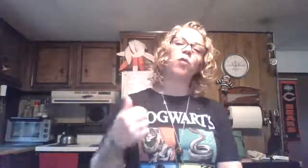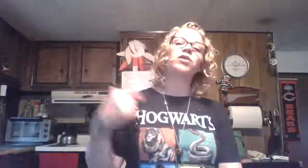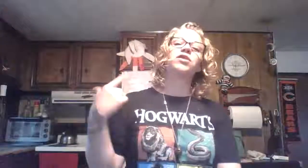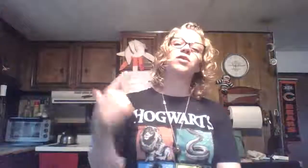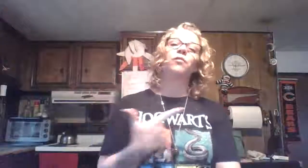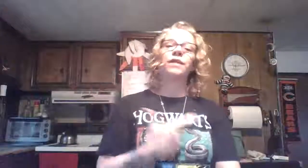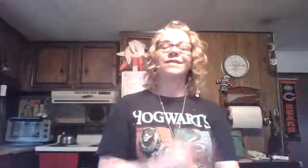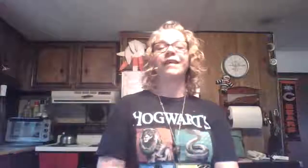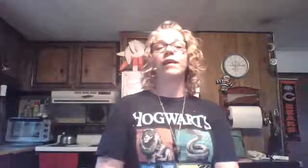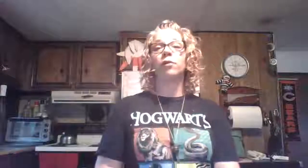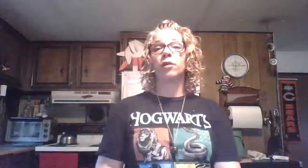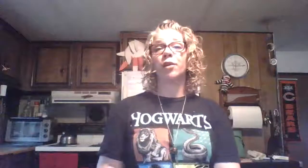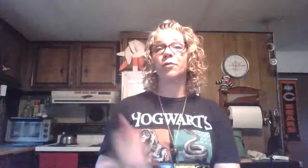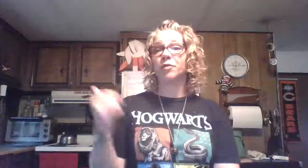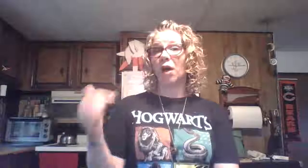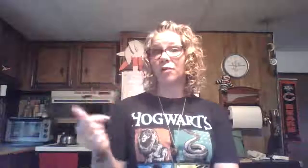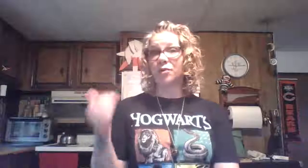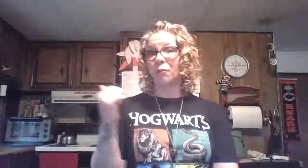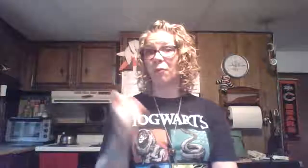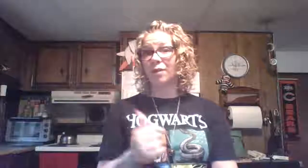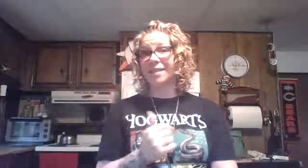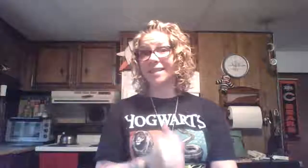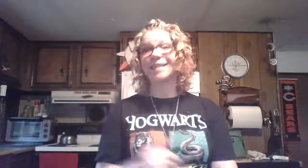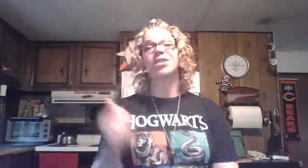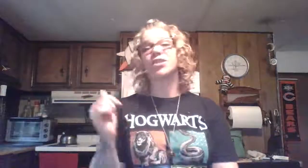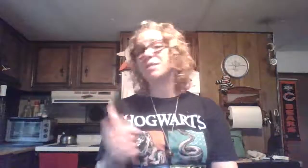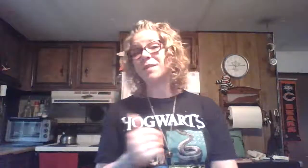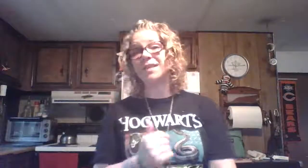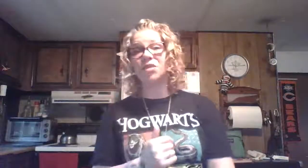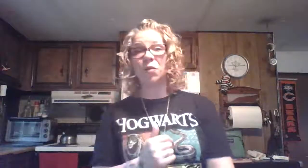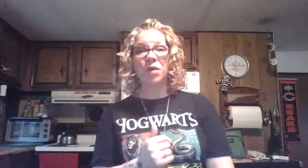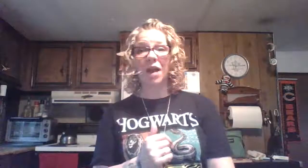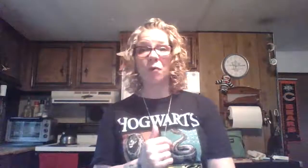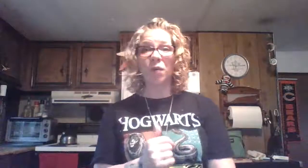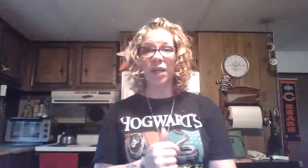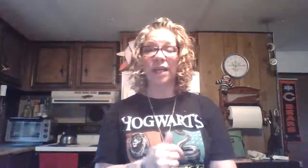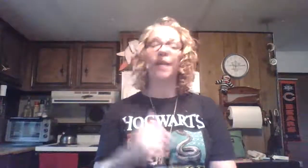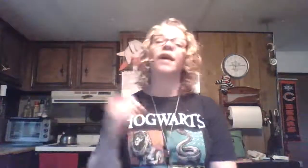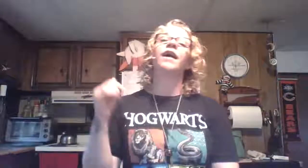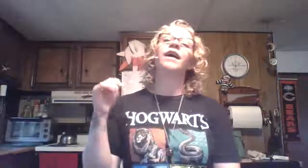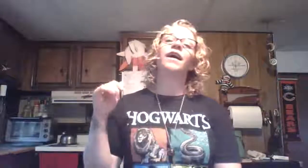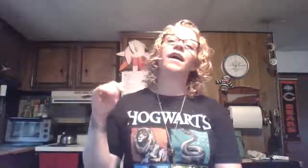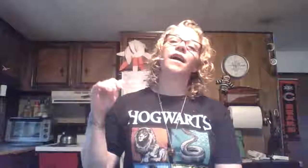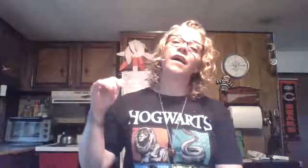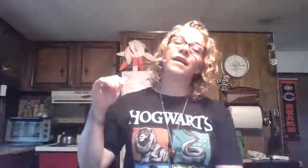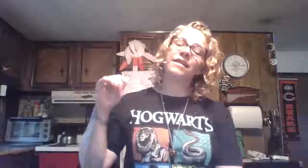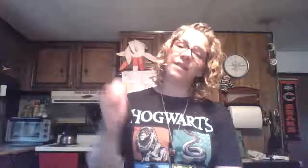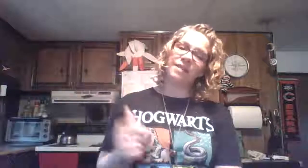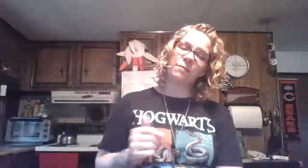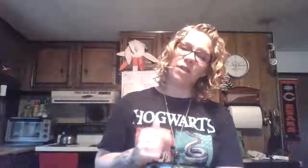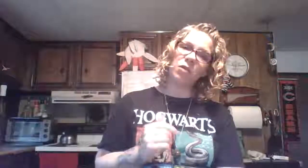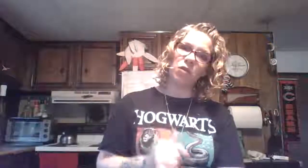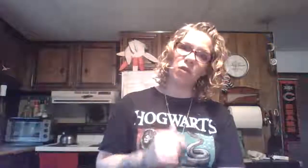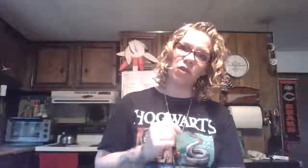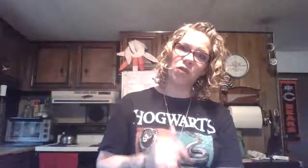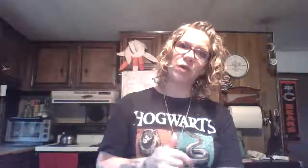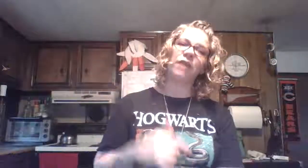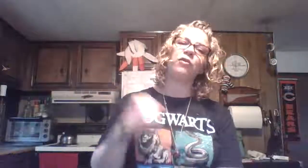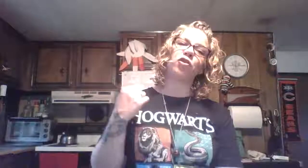course, don't forget to lay out your clothes. Also, once again, just because you're not working doesn't mean you shouldn't do it. If you're